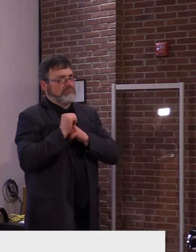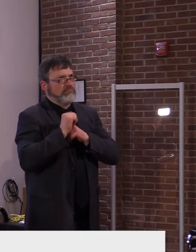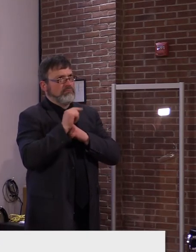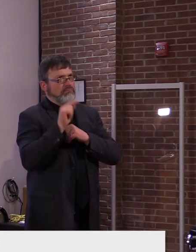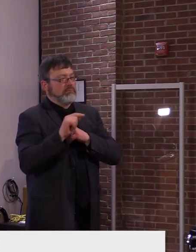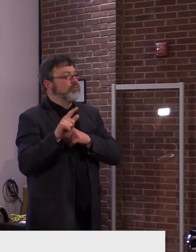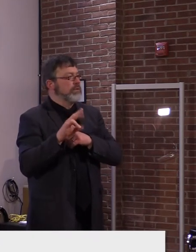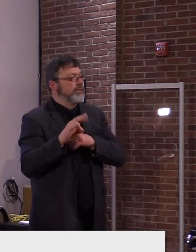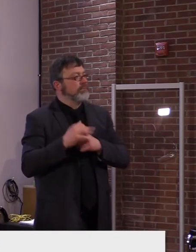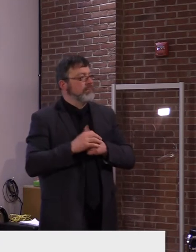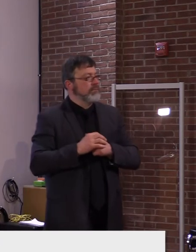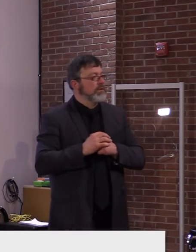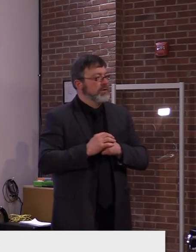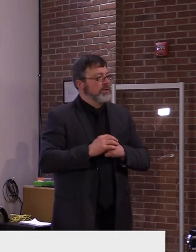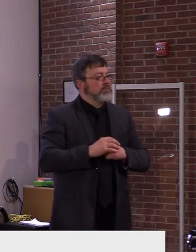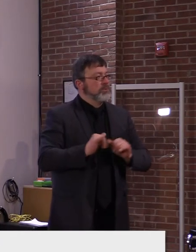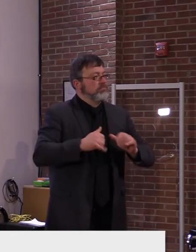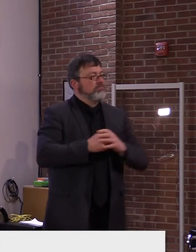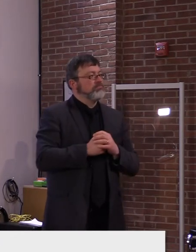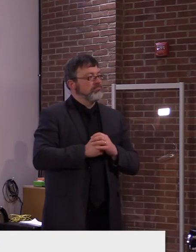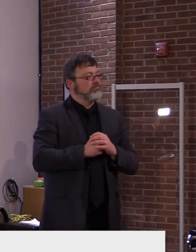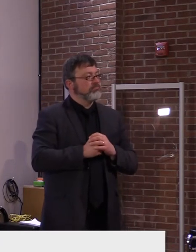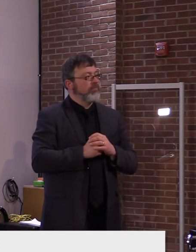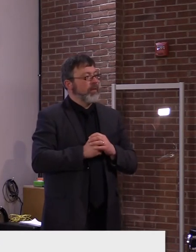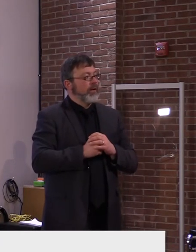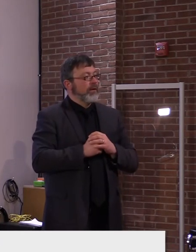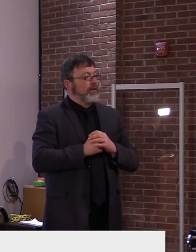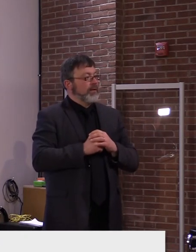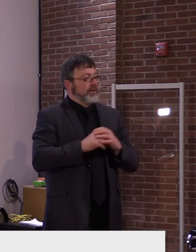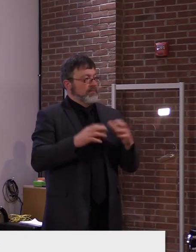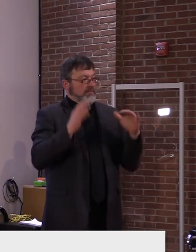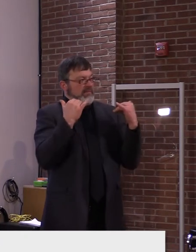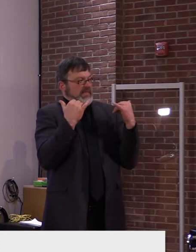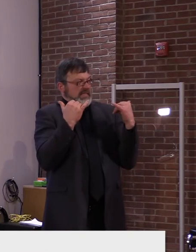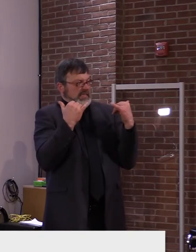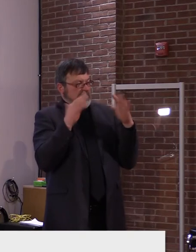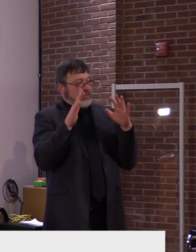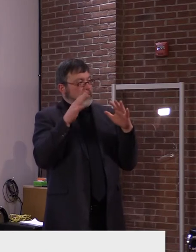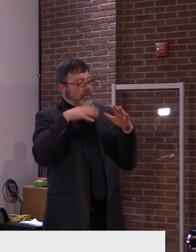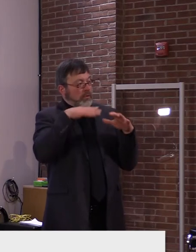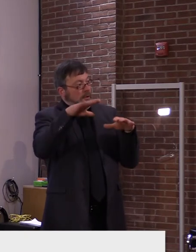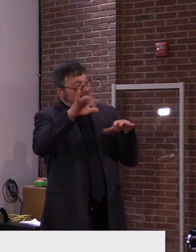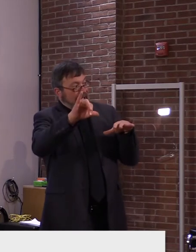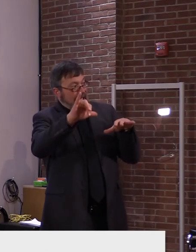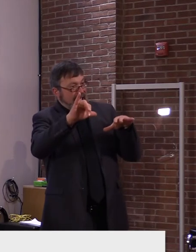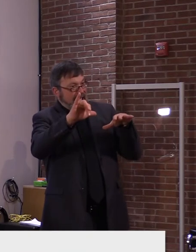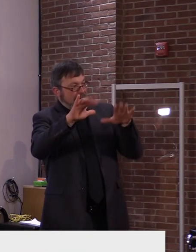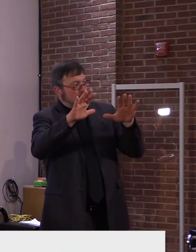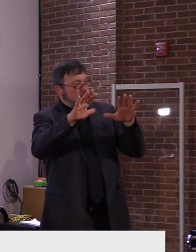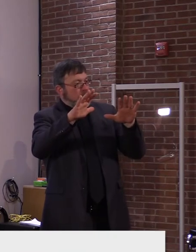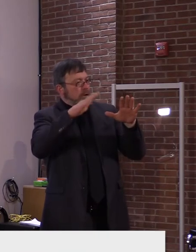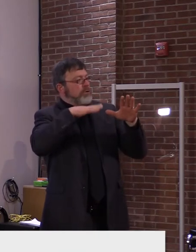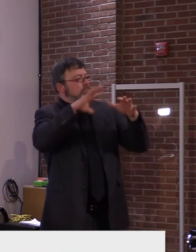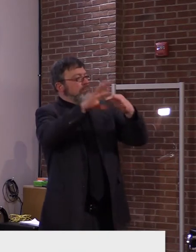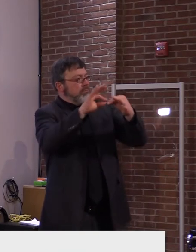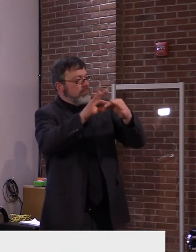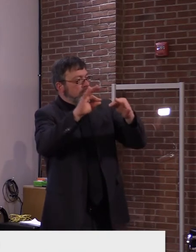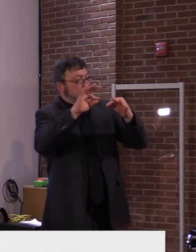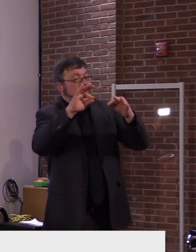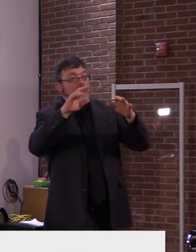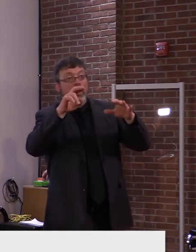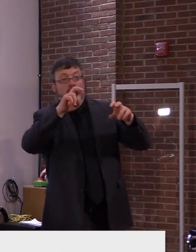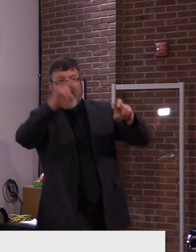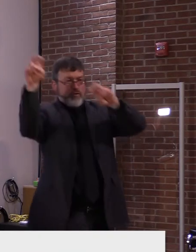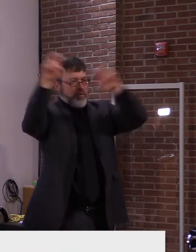out of the state, uh, without quarantining if you've been fully vaccinated plus two weeks. Uh, and then we'll, we'll consider all the